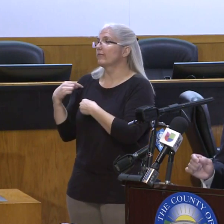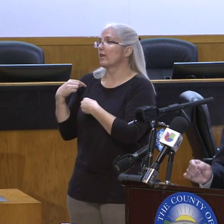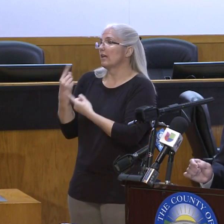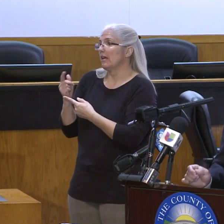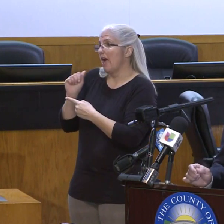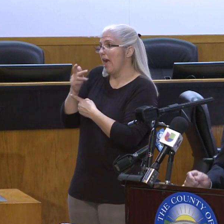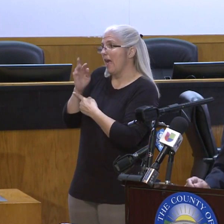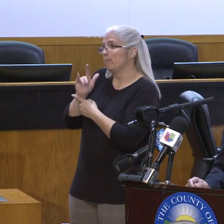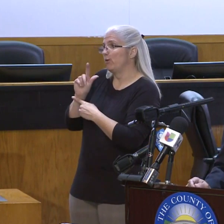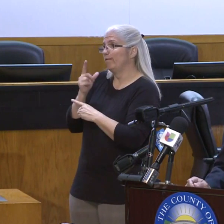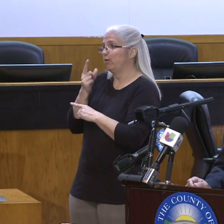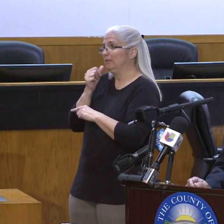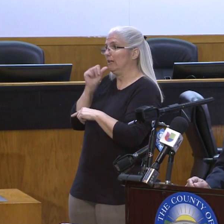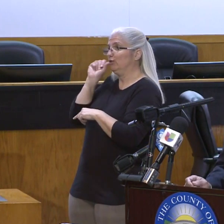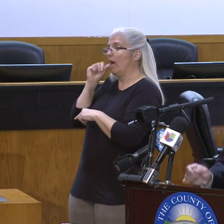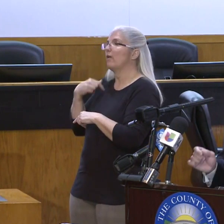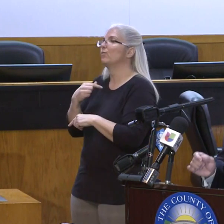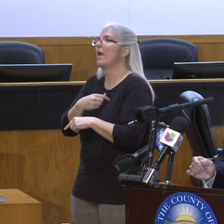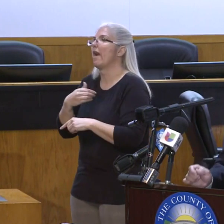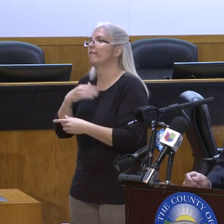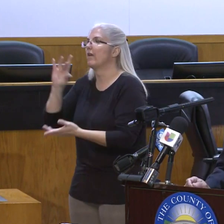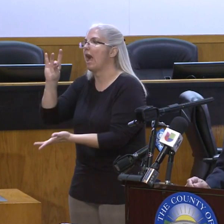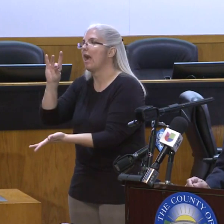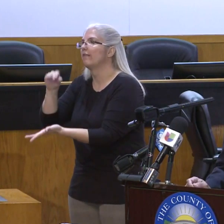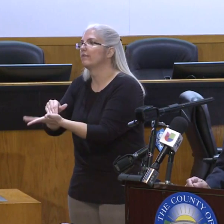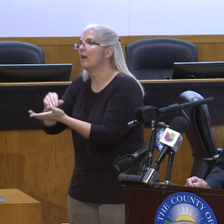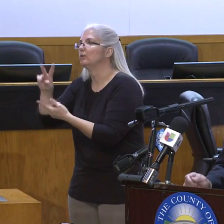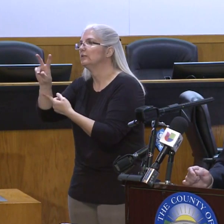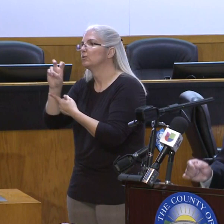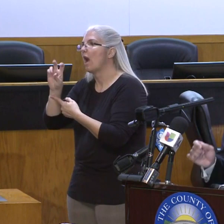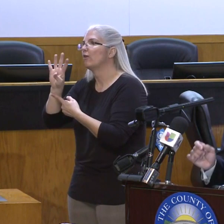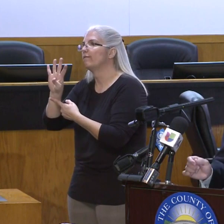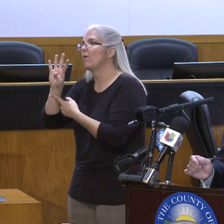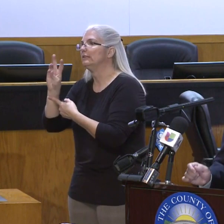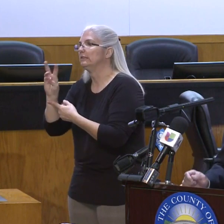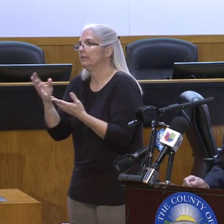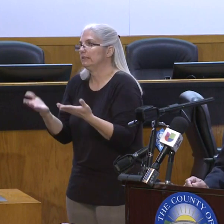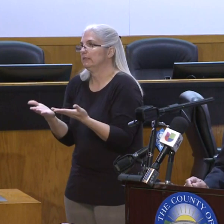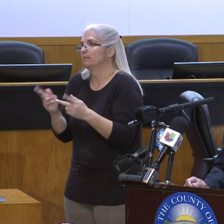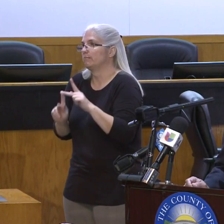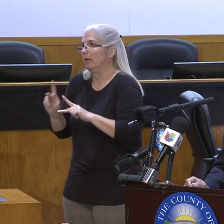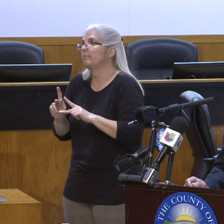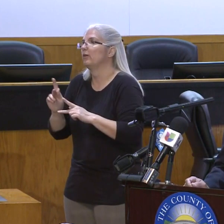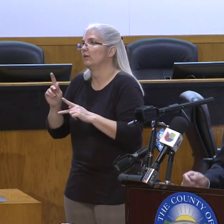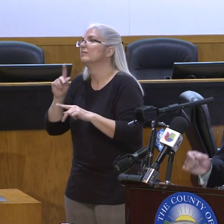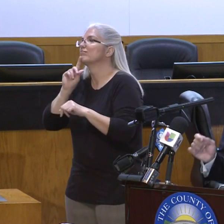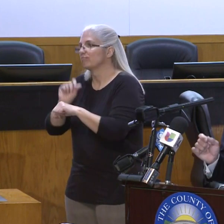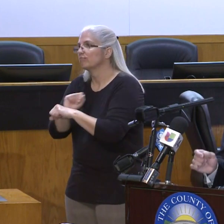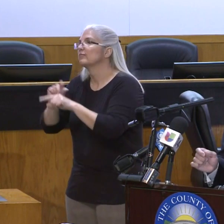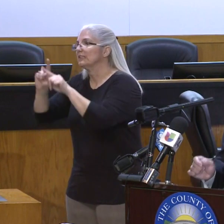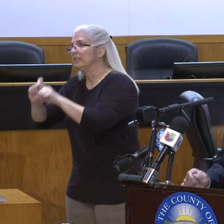,246 residents of Santa Clara County that were tested for the virus.